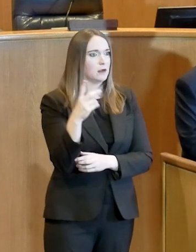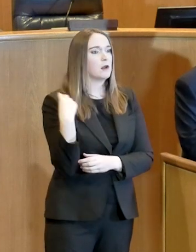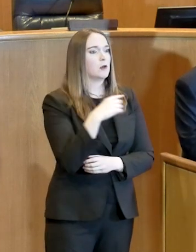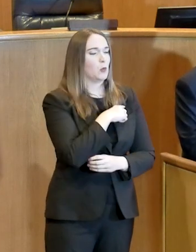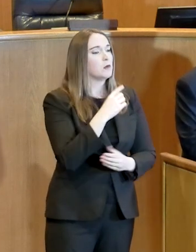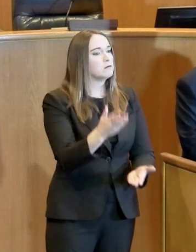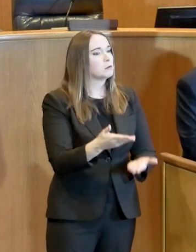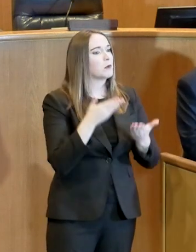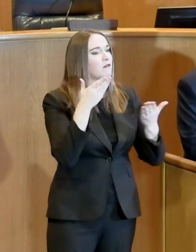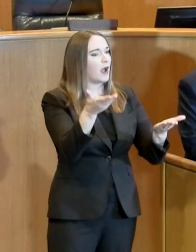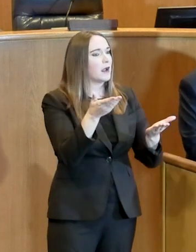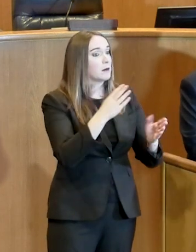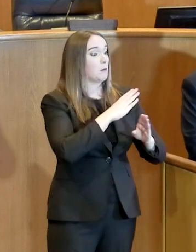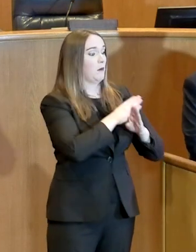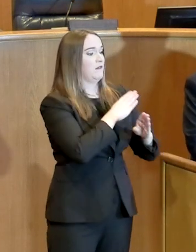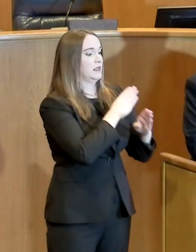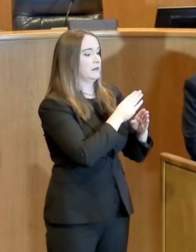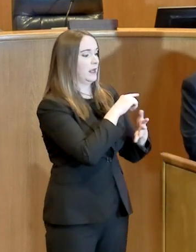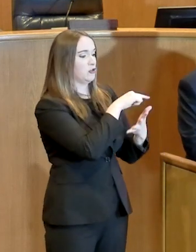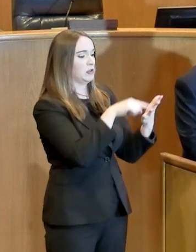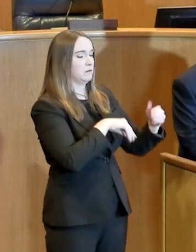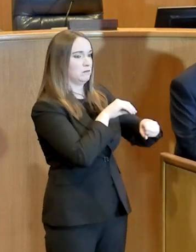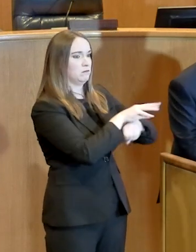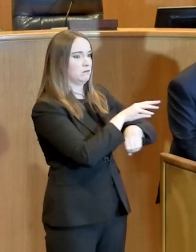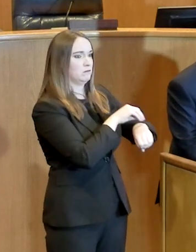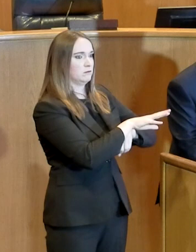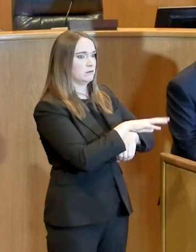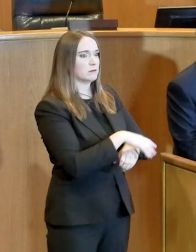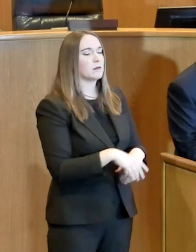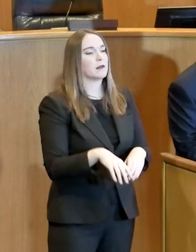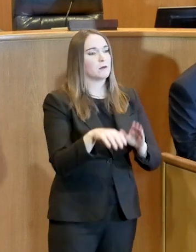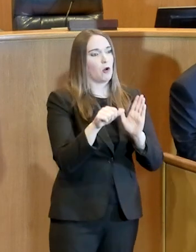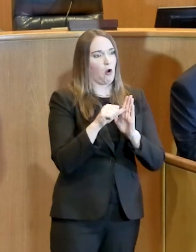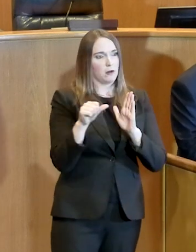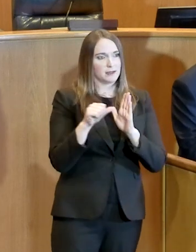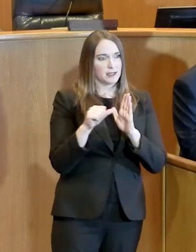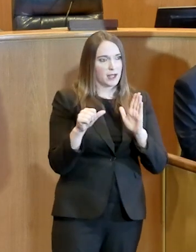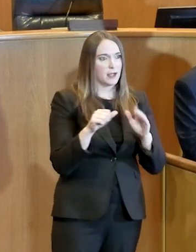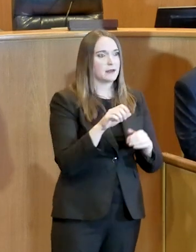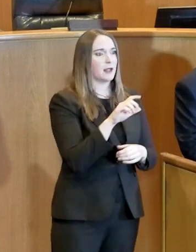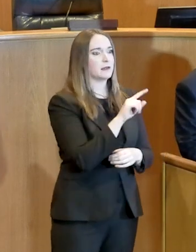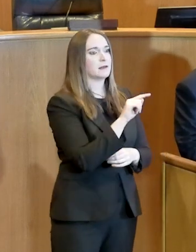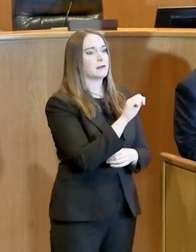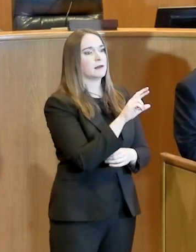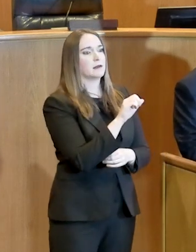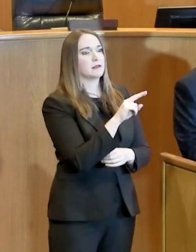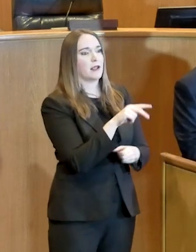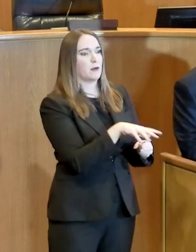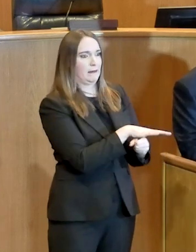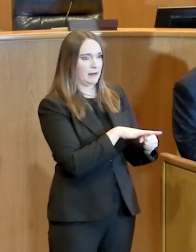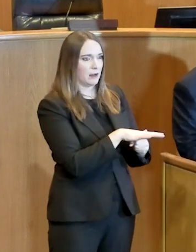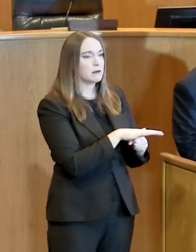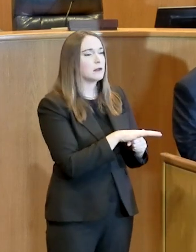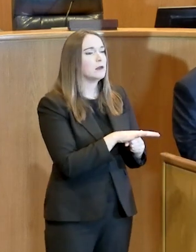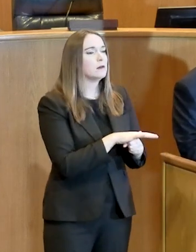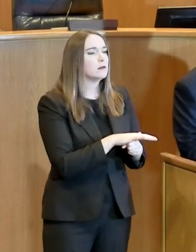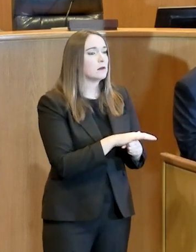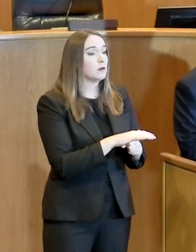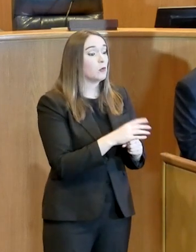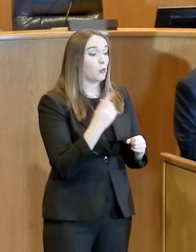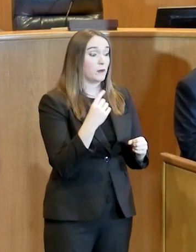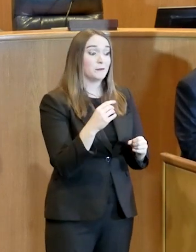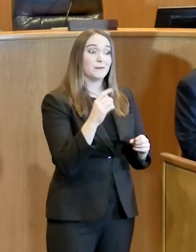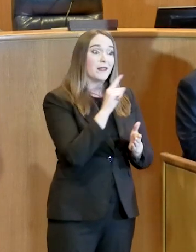information about what Arlington and Tarrant County are doing. And it stays up to date and many times is updated every